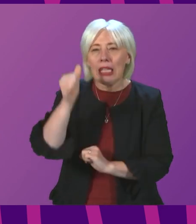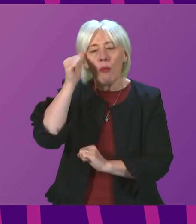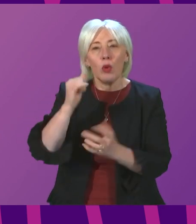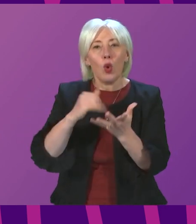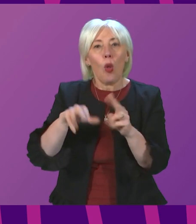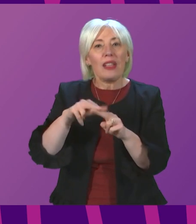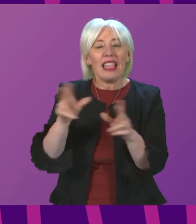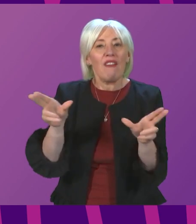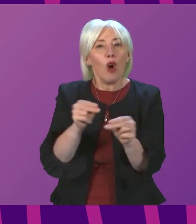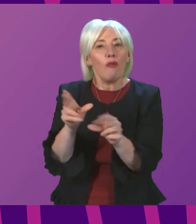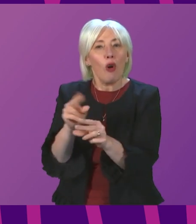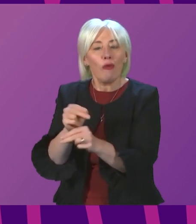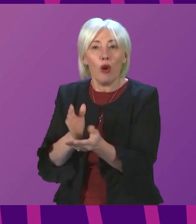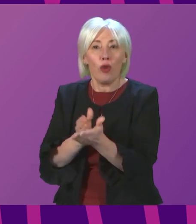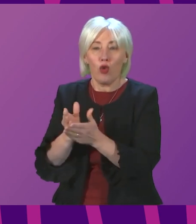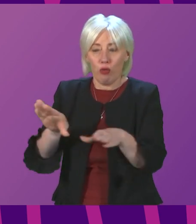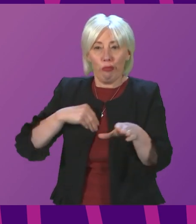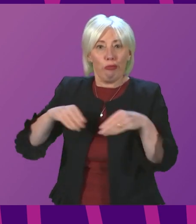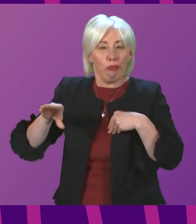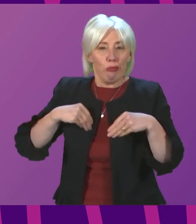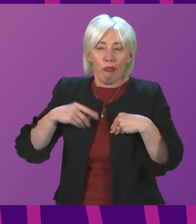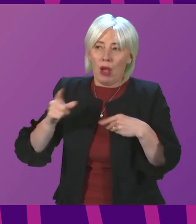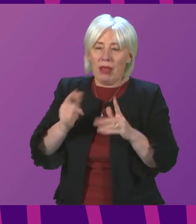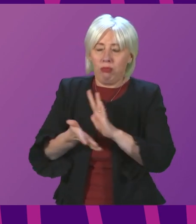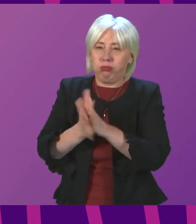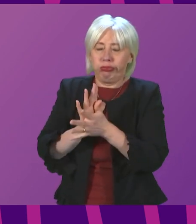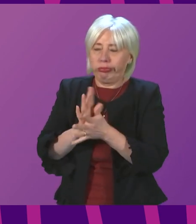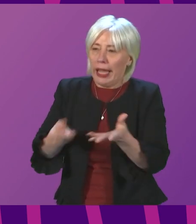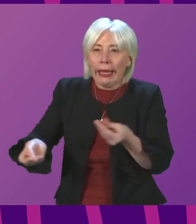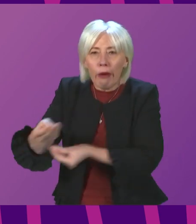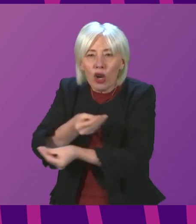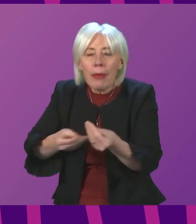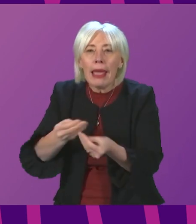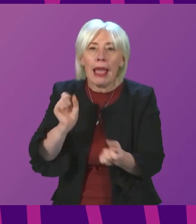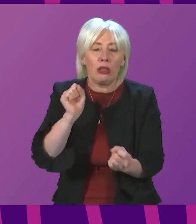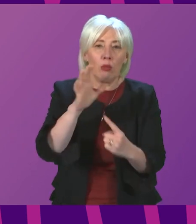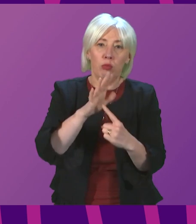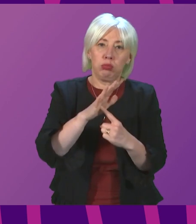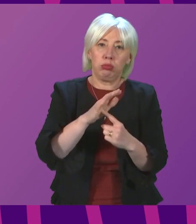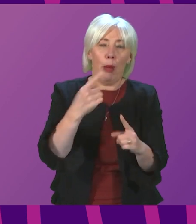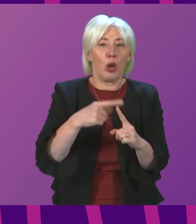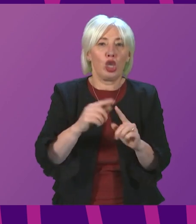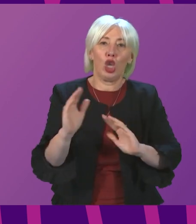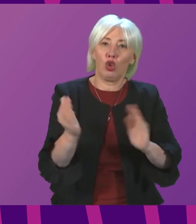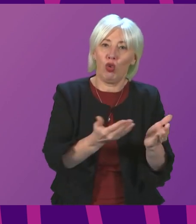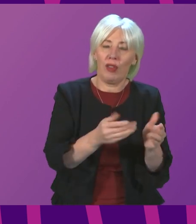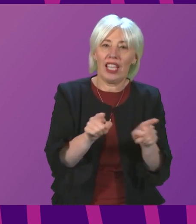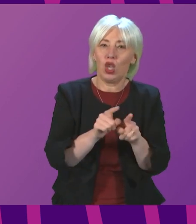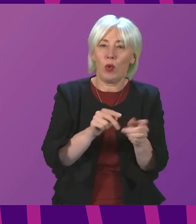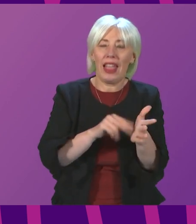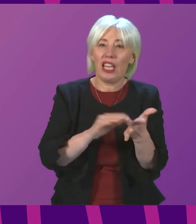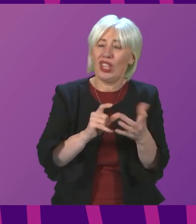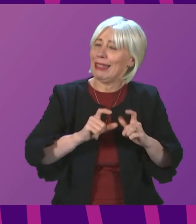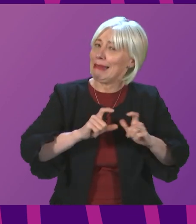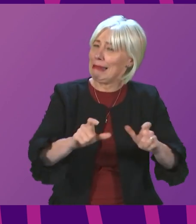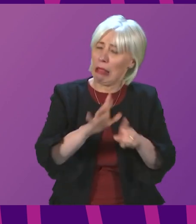resulting from high levels of infection are causing disruption in the economy and in critical services, and also that the NHS remains under